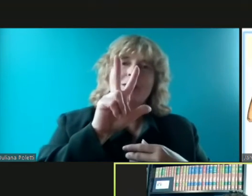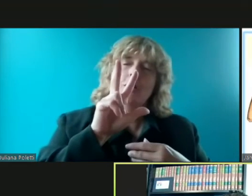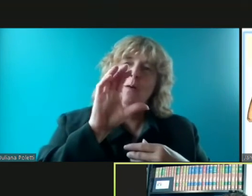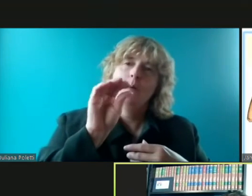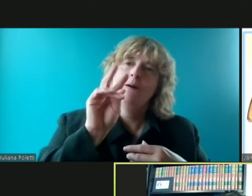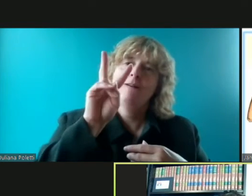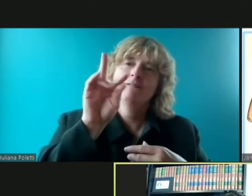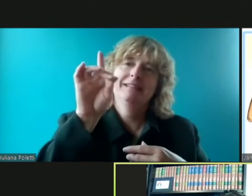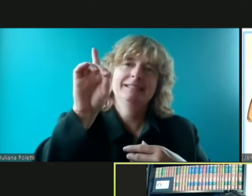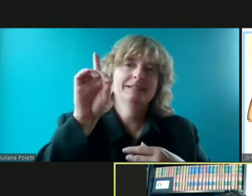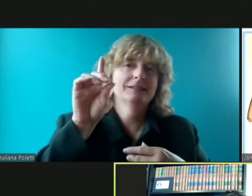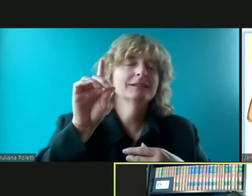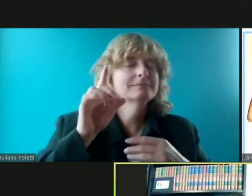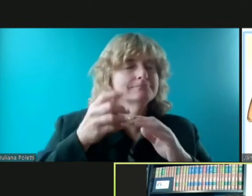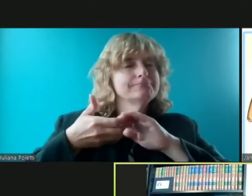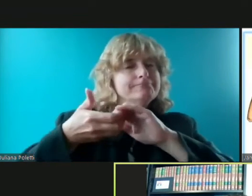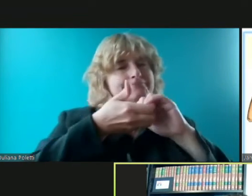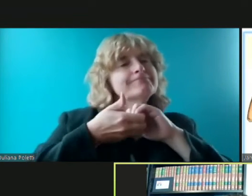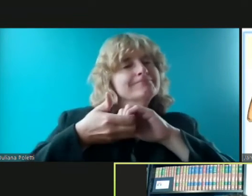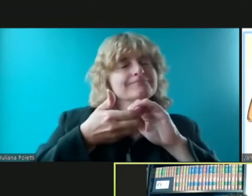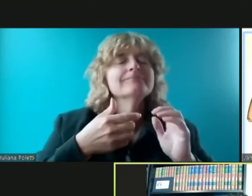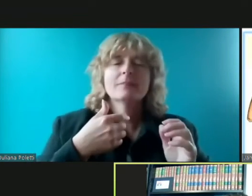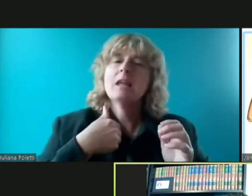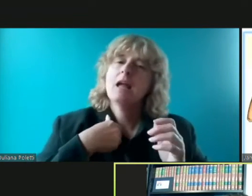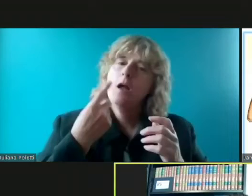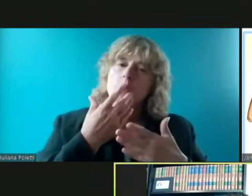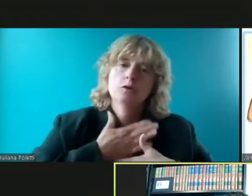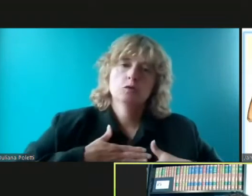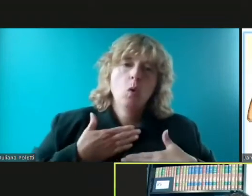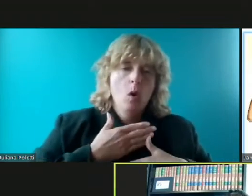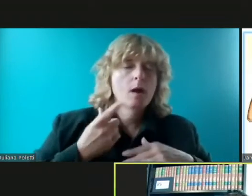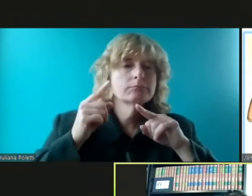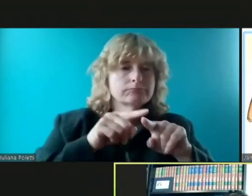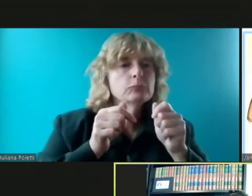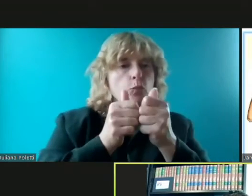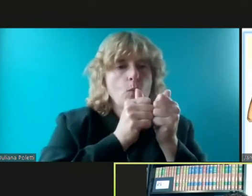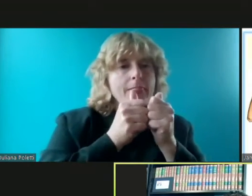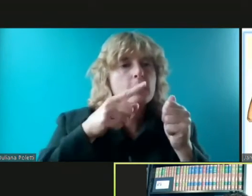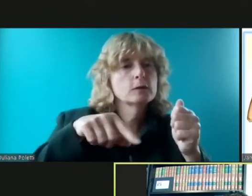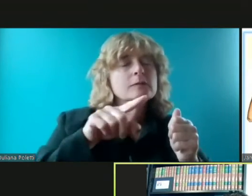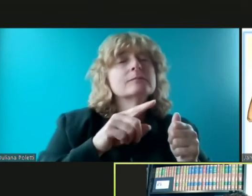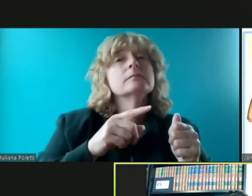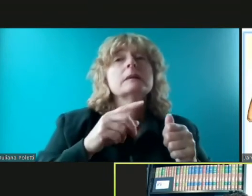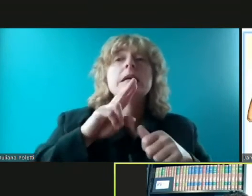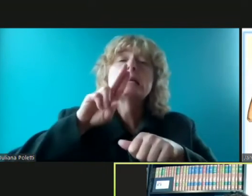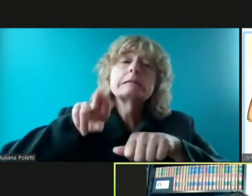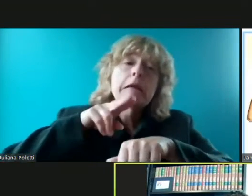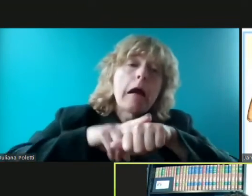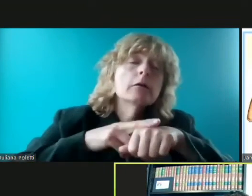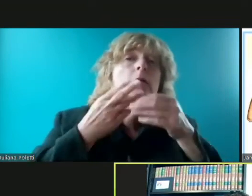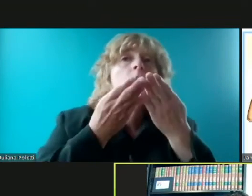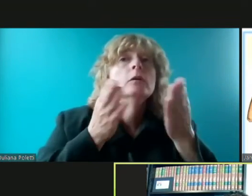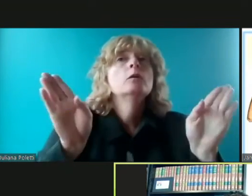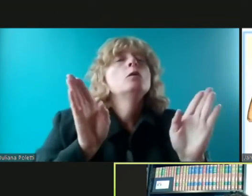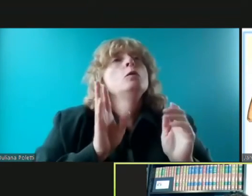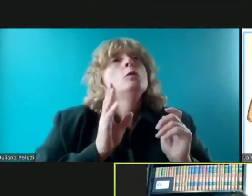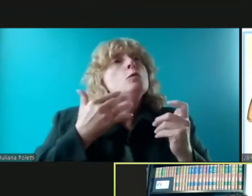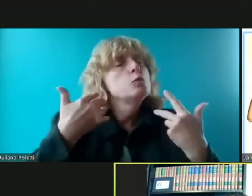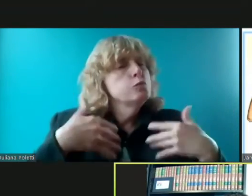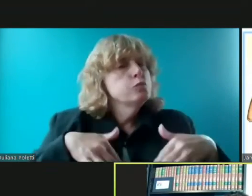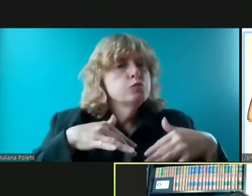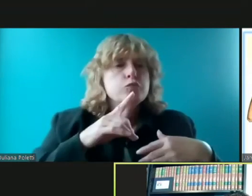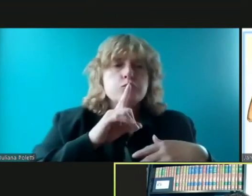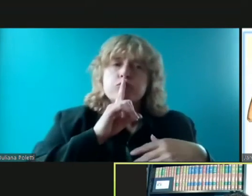always enjoy being with you um guys and um gemetta uh nationally it's just been a an amazing year of